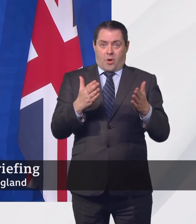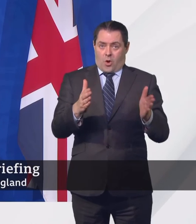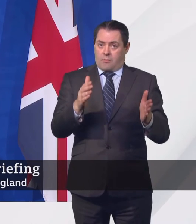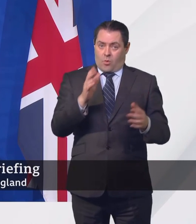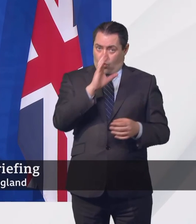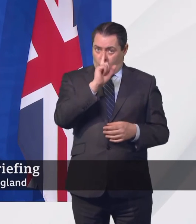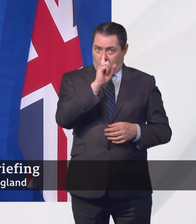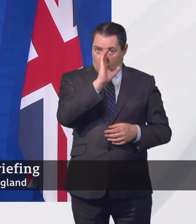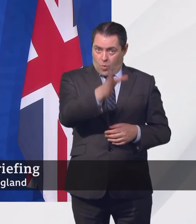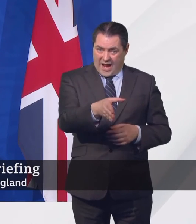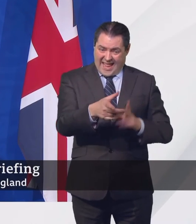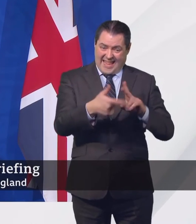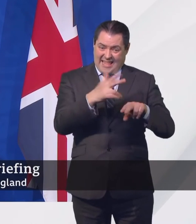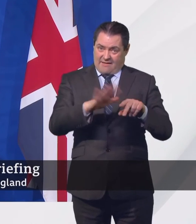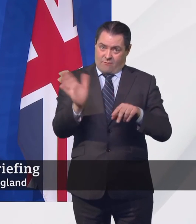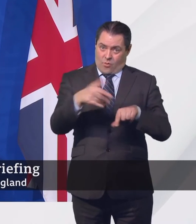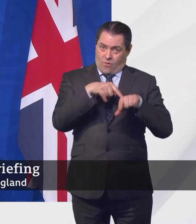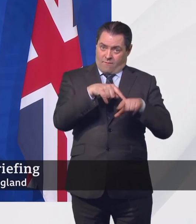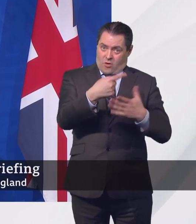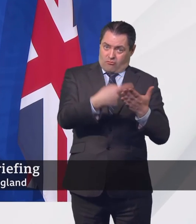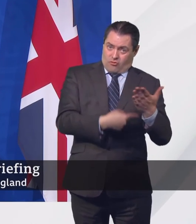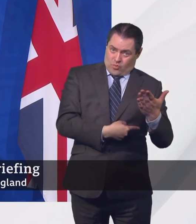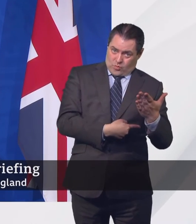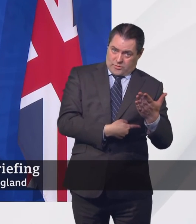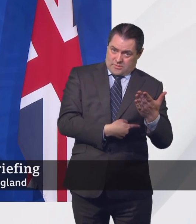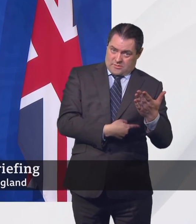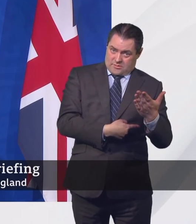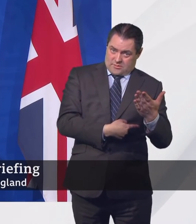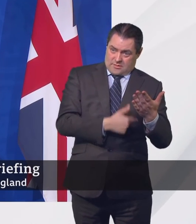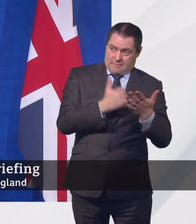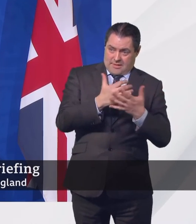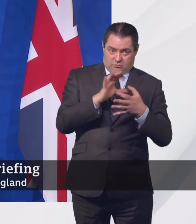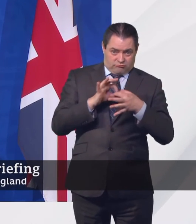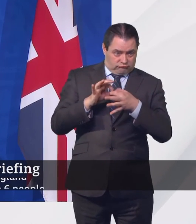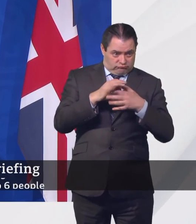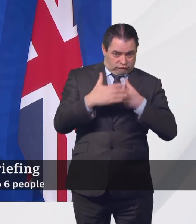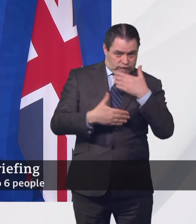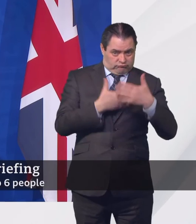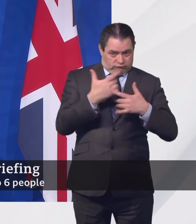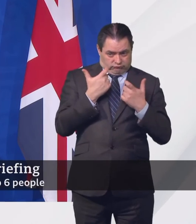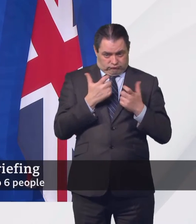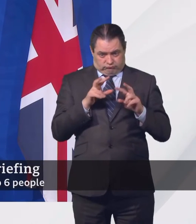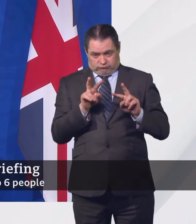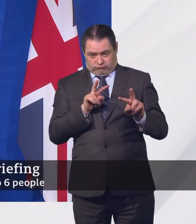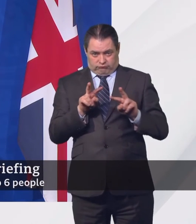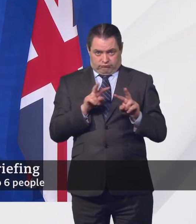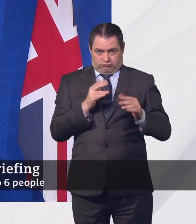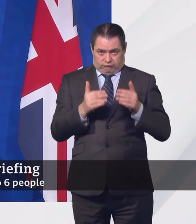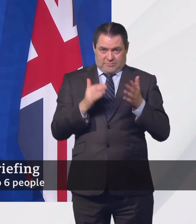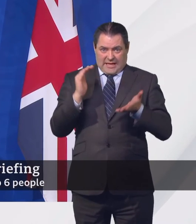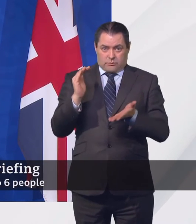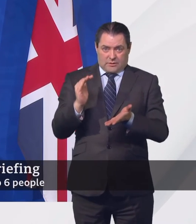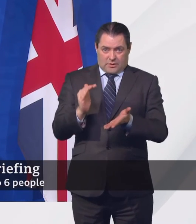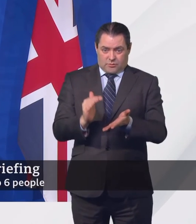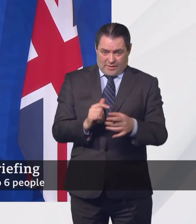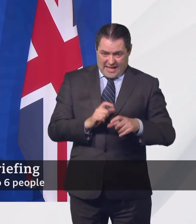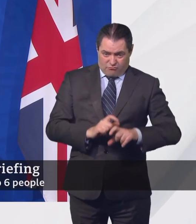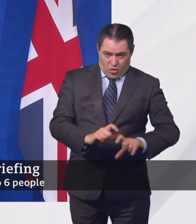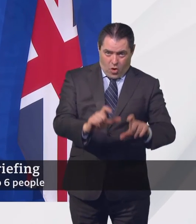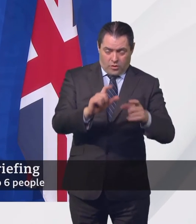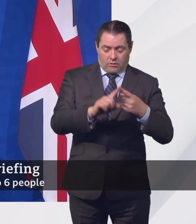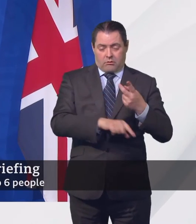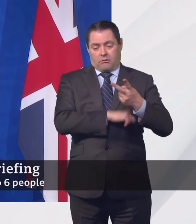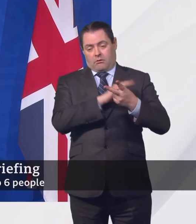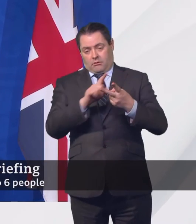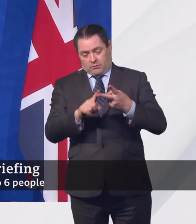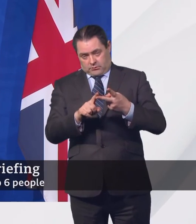sufficient caution and we continue to work together to keep the virus under control and get it down in the way that we have. And yes,